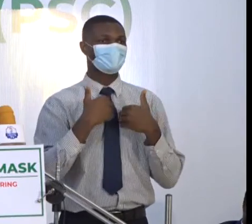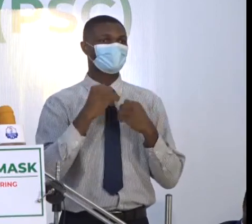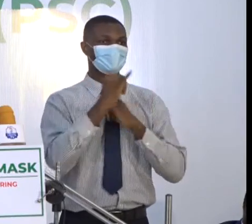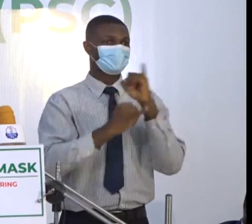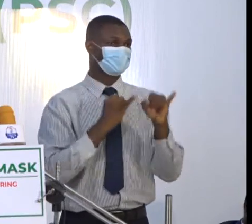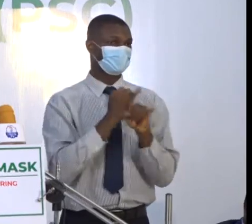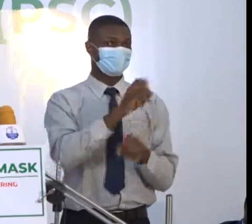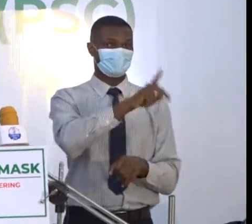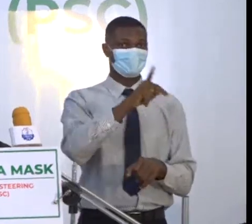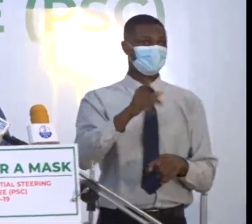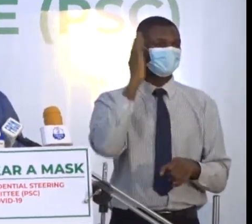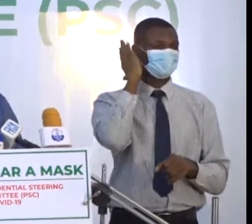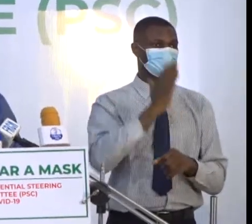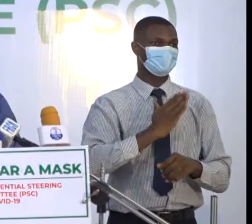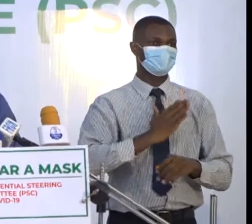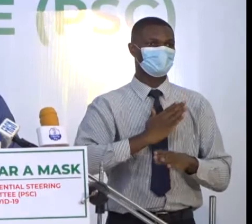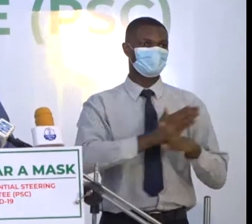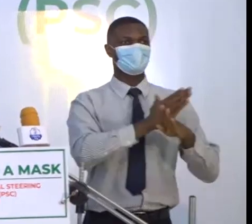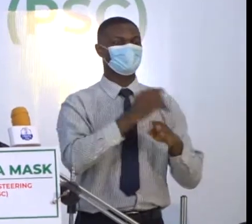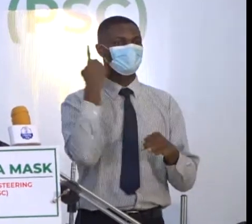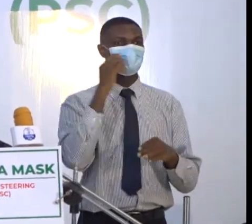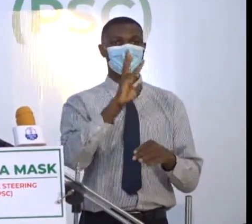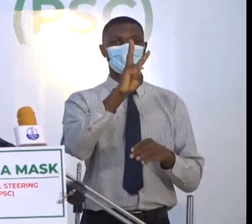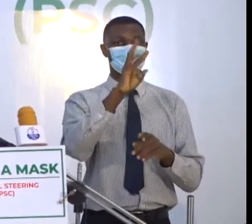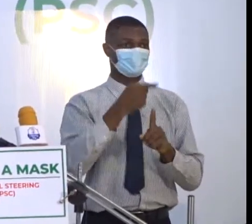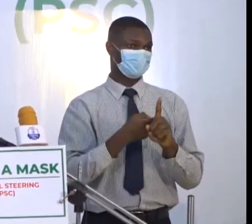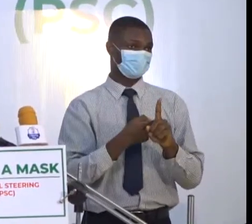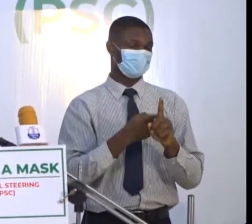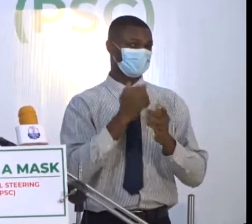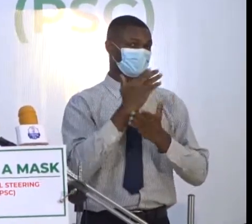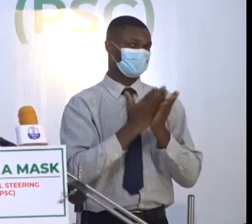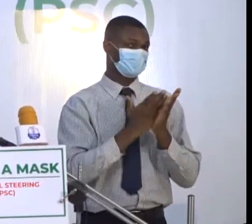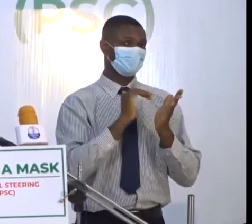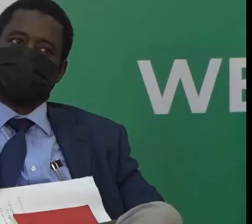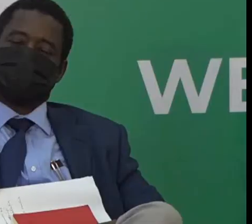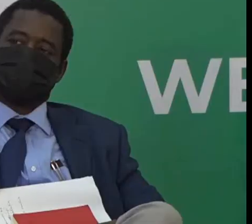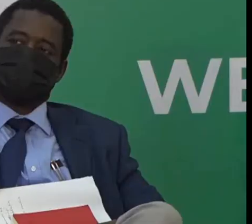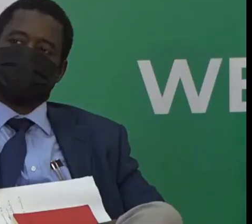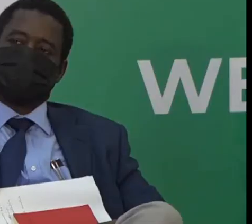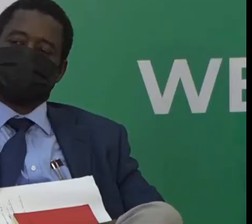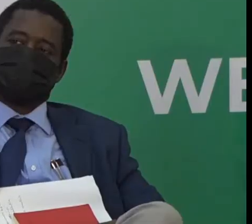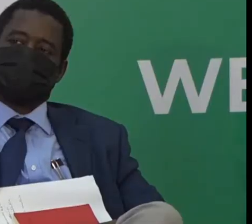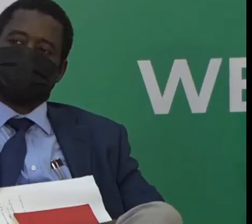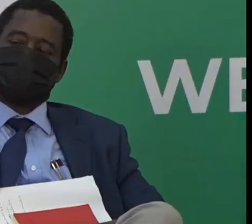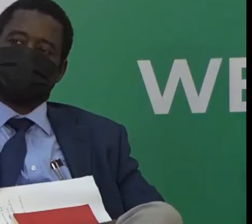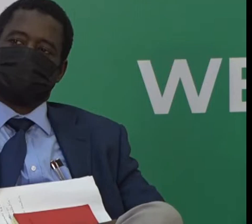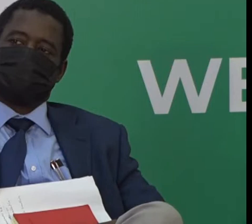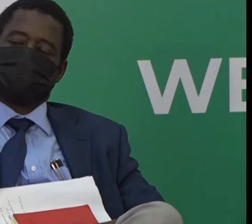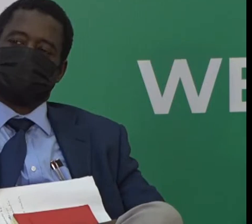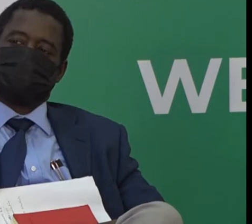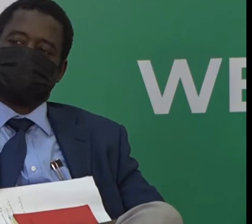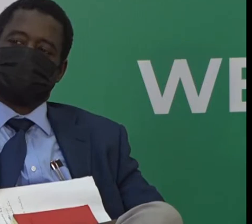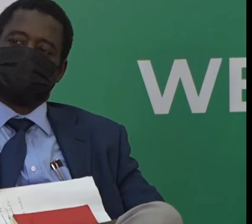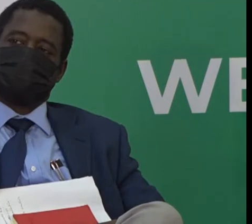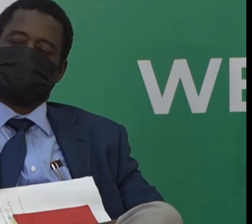for the next six months, while those who evaded quarantine will similarly have restrictions on their international